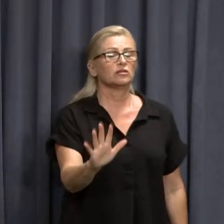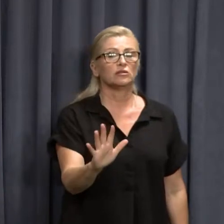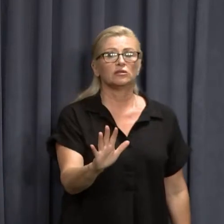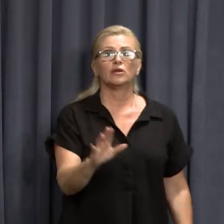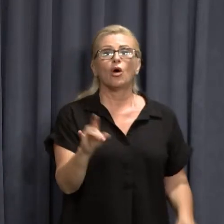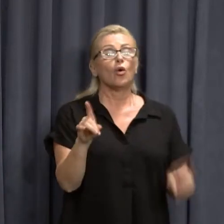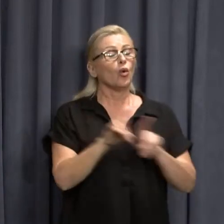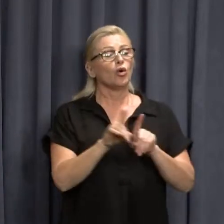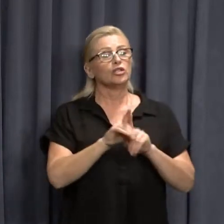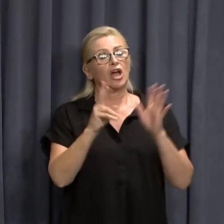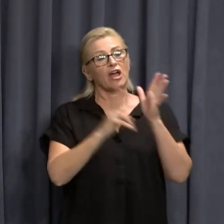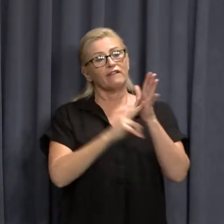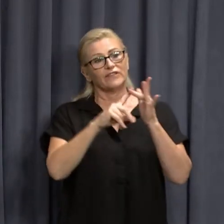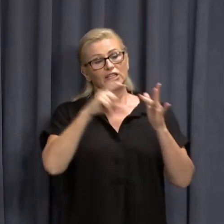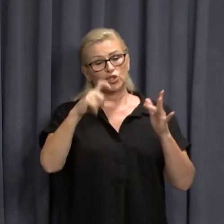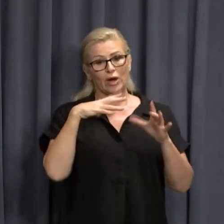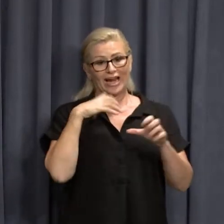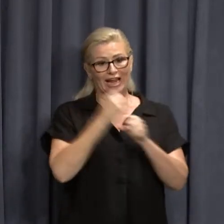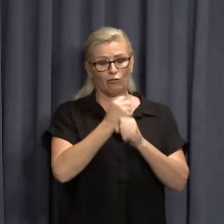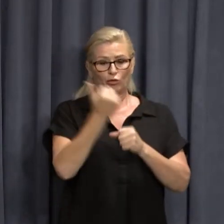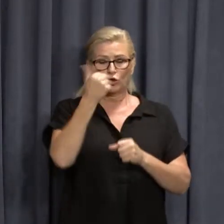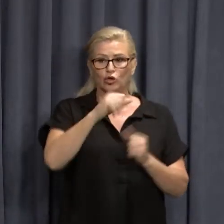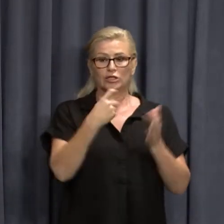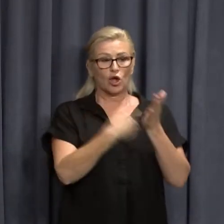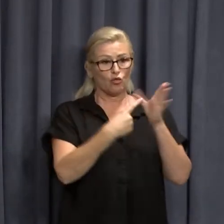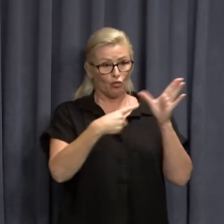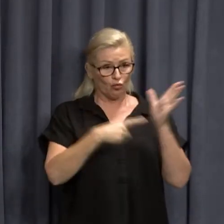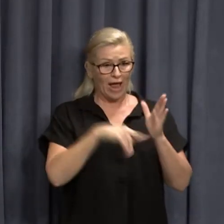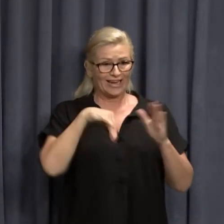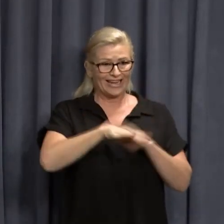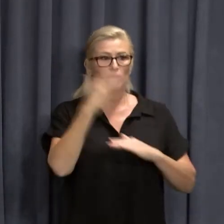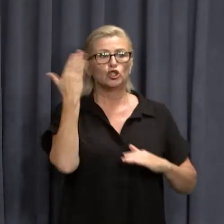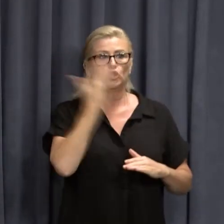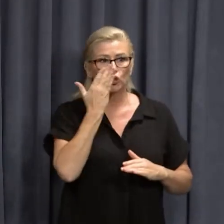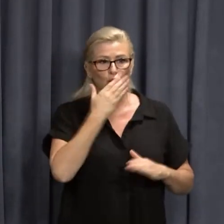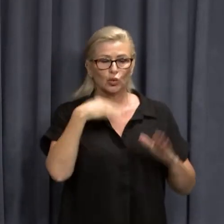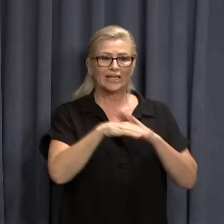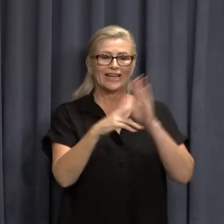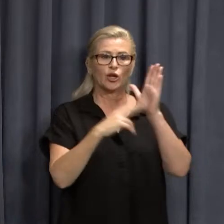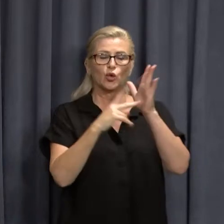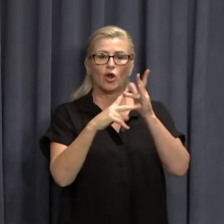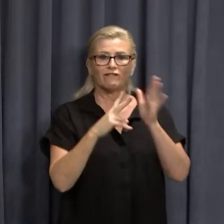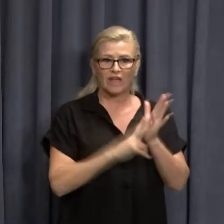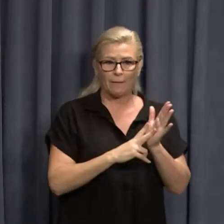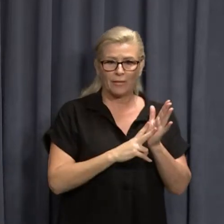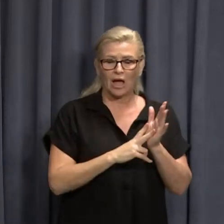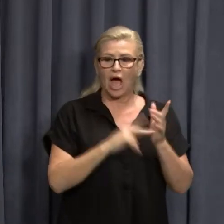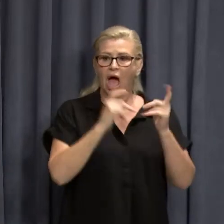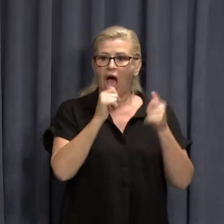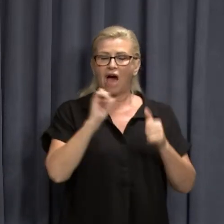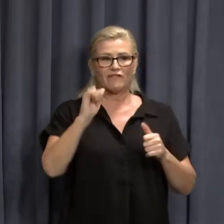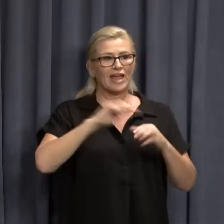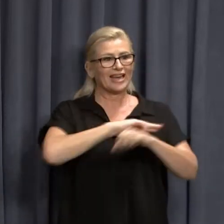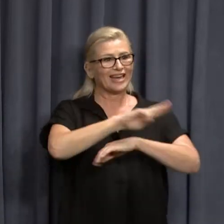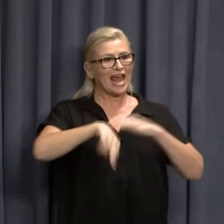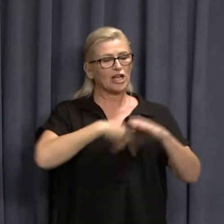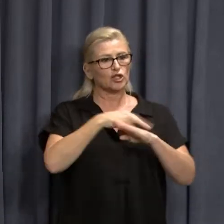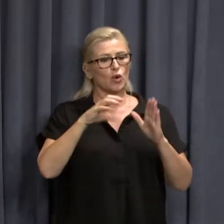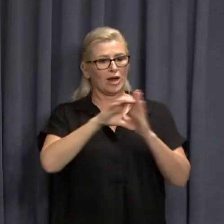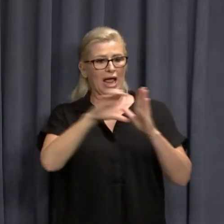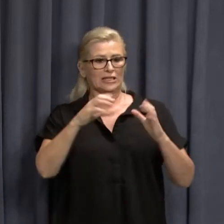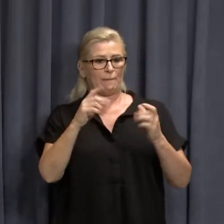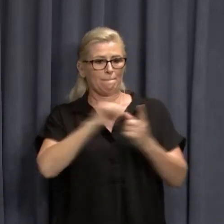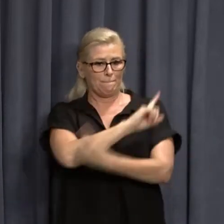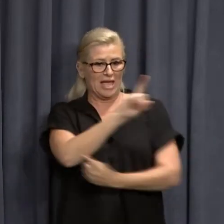was using rats in schools in the second week of November after that national cabinet meeting that you attended where you agreed they'd be